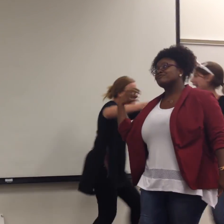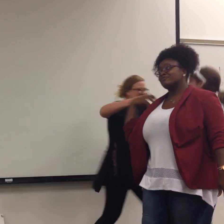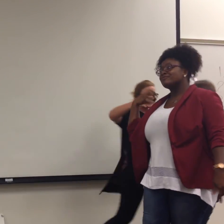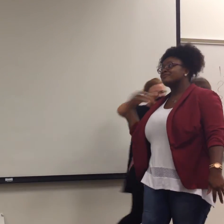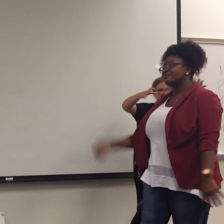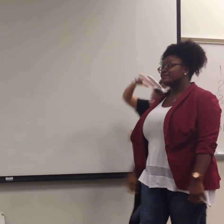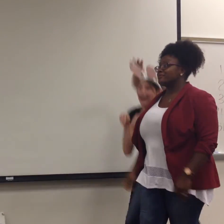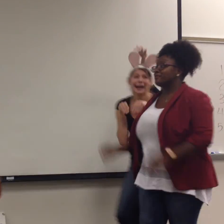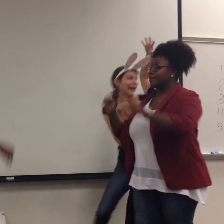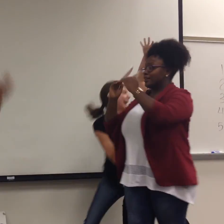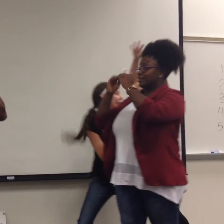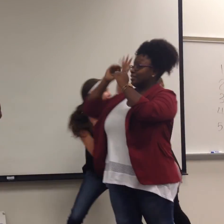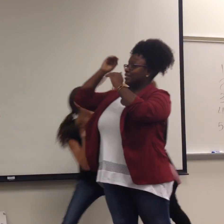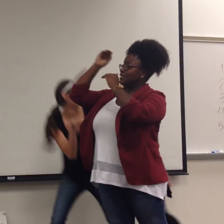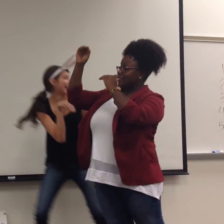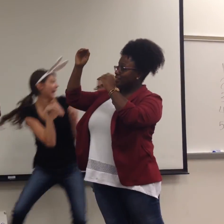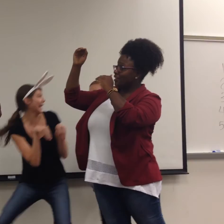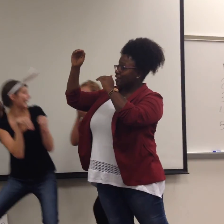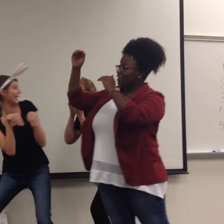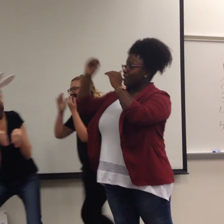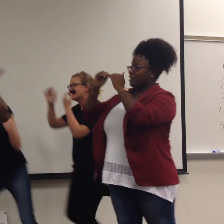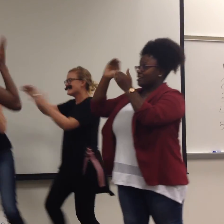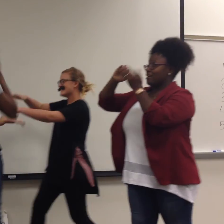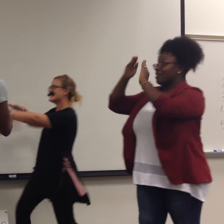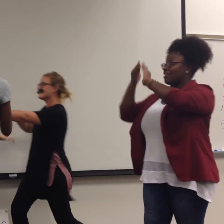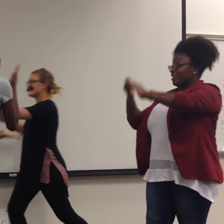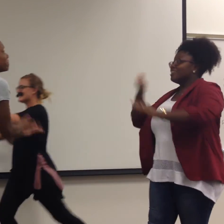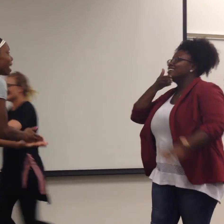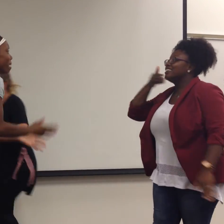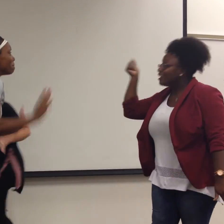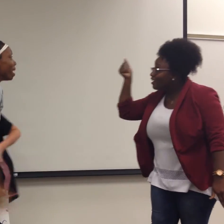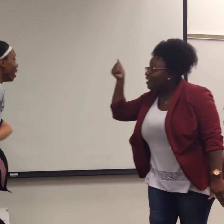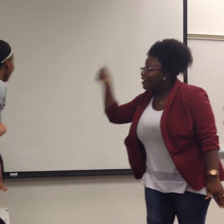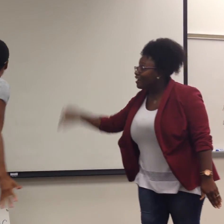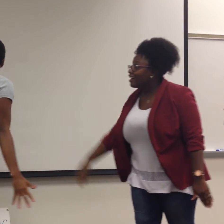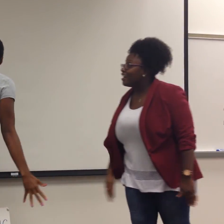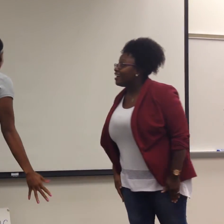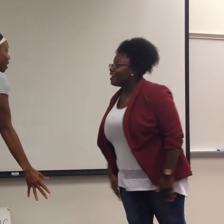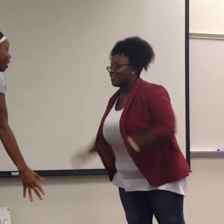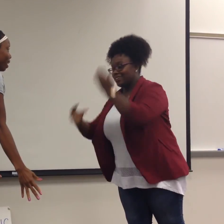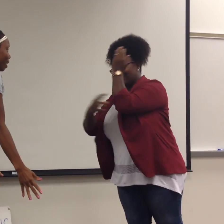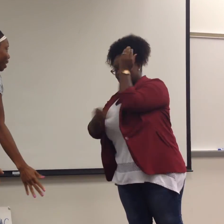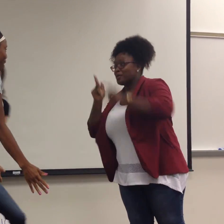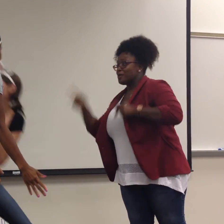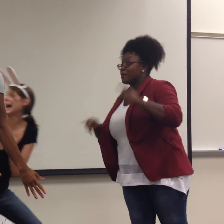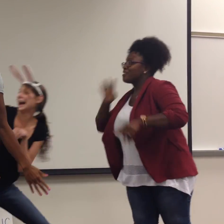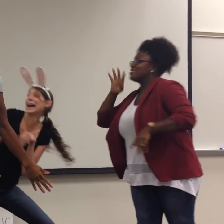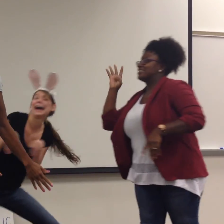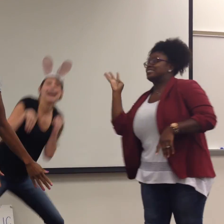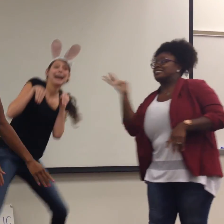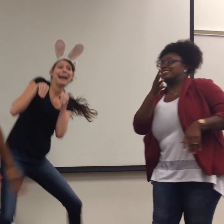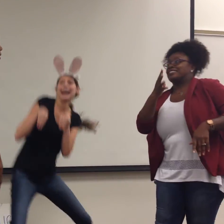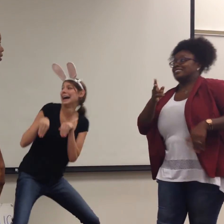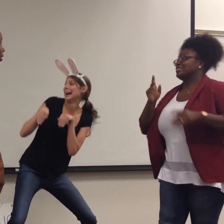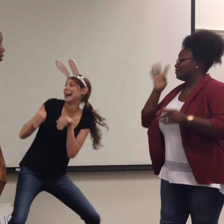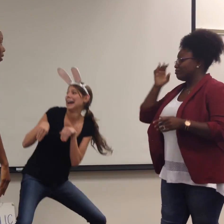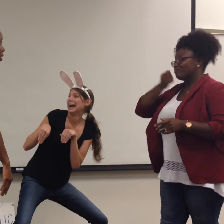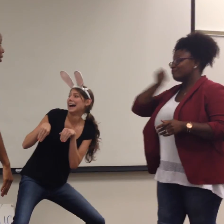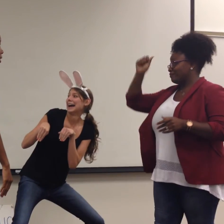is you You're setting up So where it's sunny Step on the board Don't be the